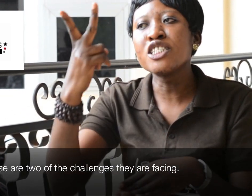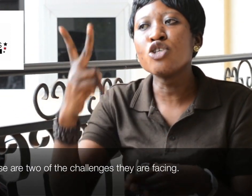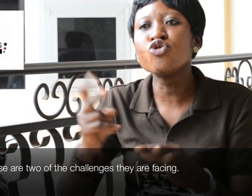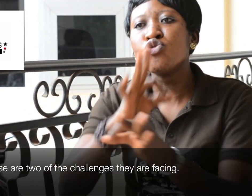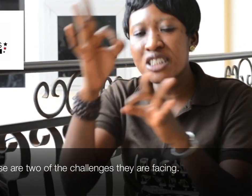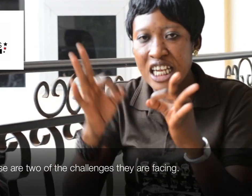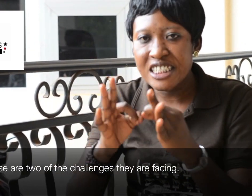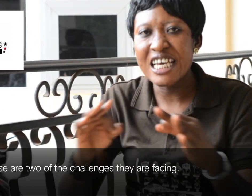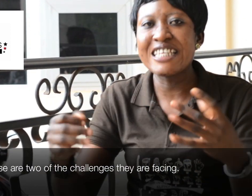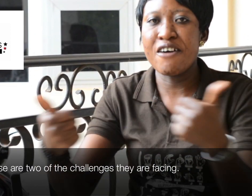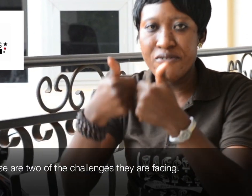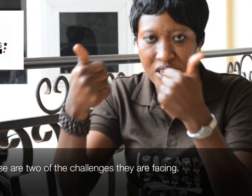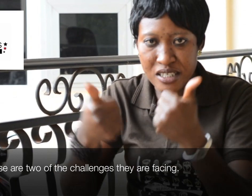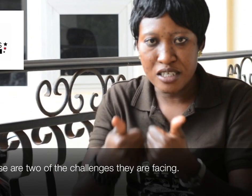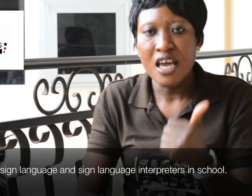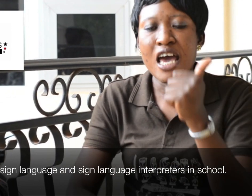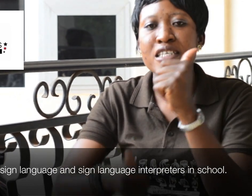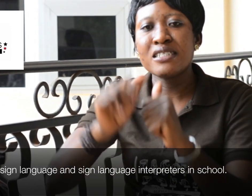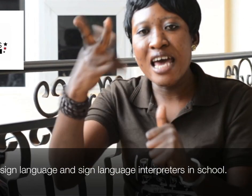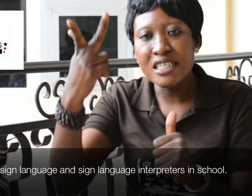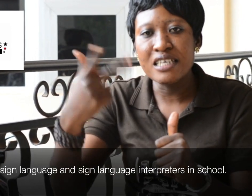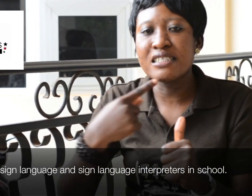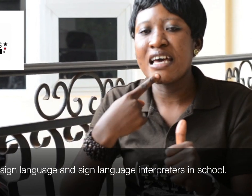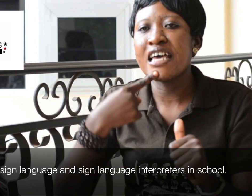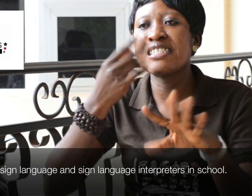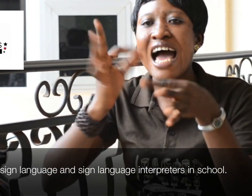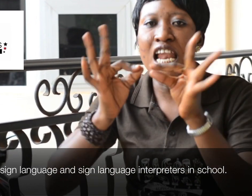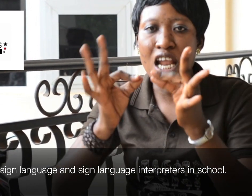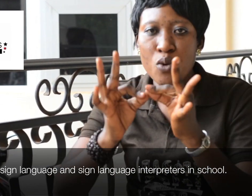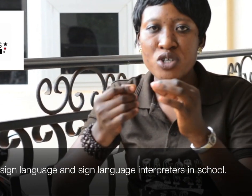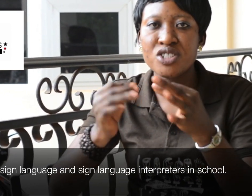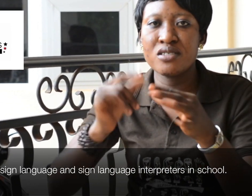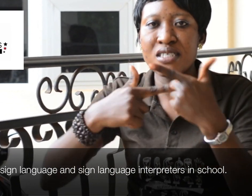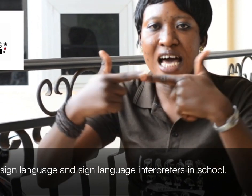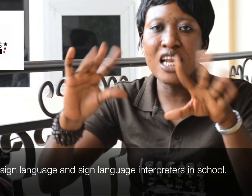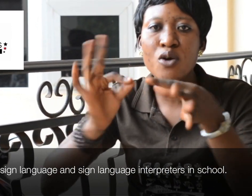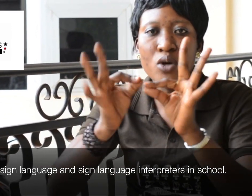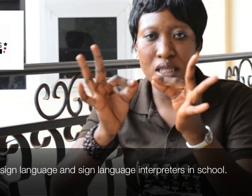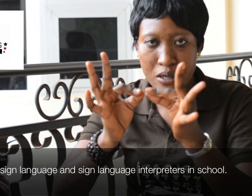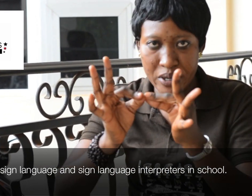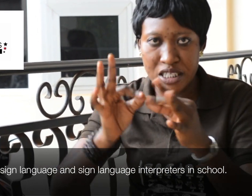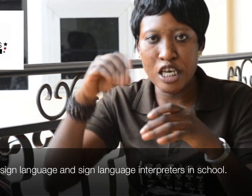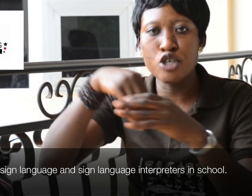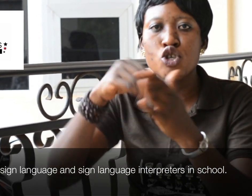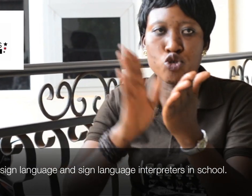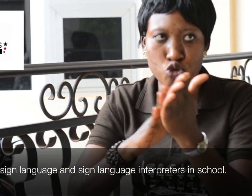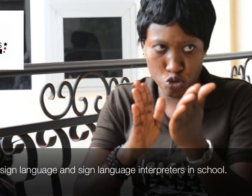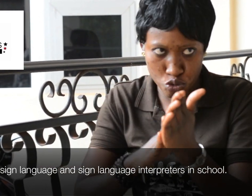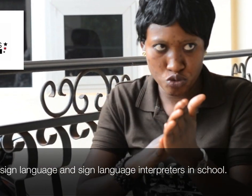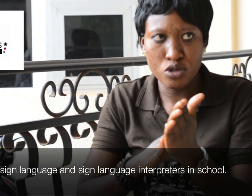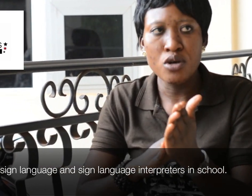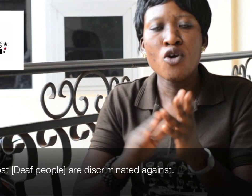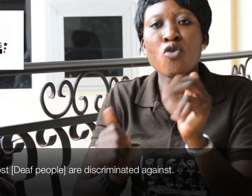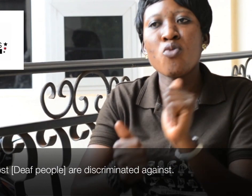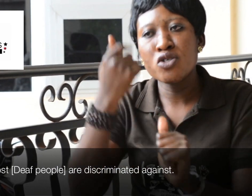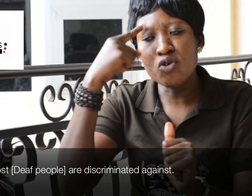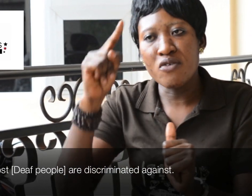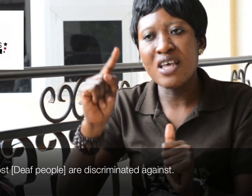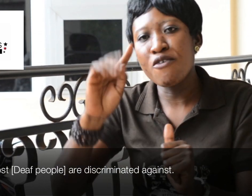That's the two challenges they face. And third is the sign language interpreters in school. Most of them,